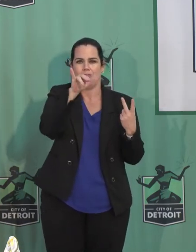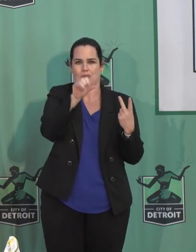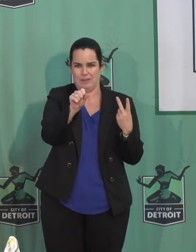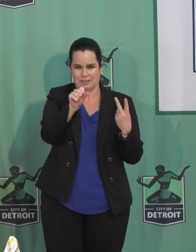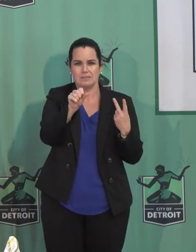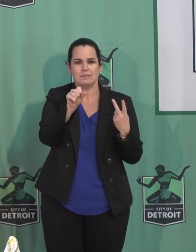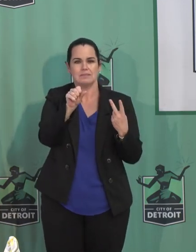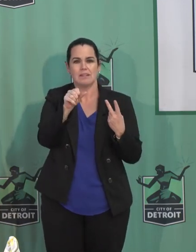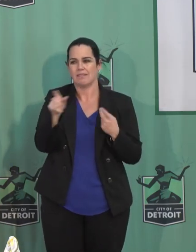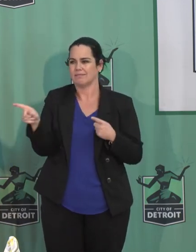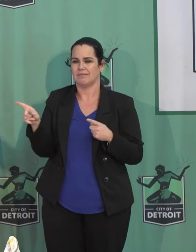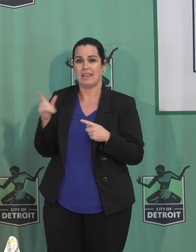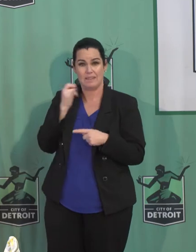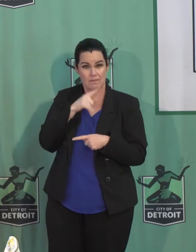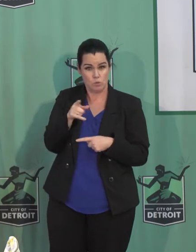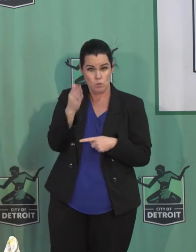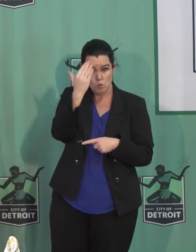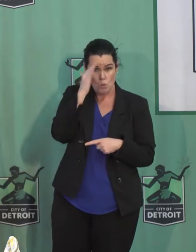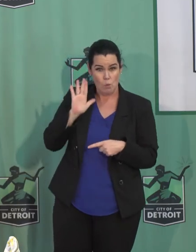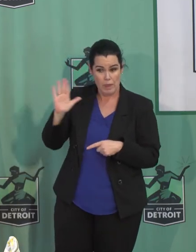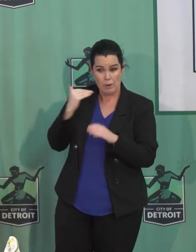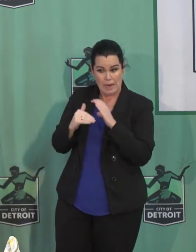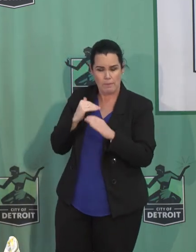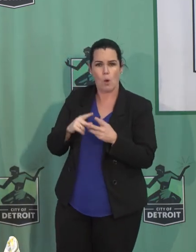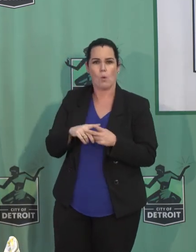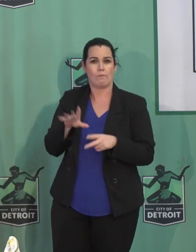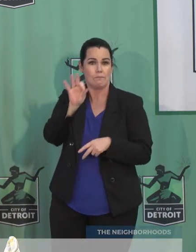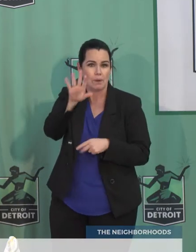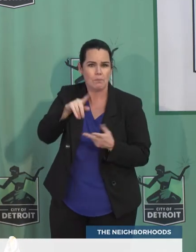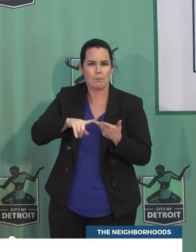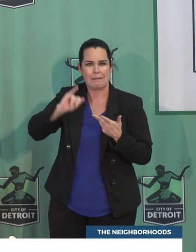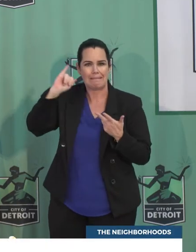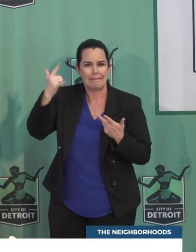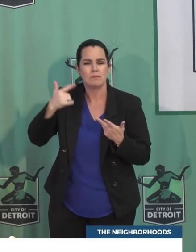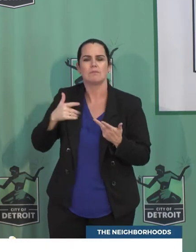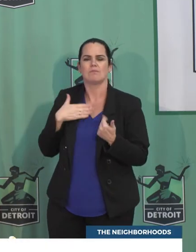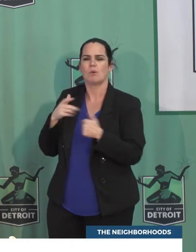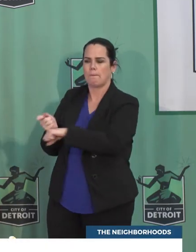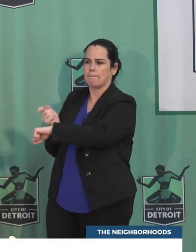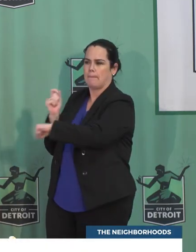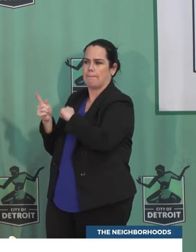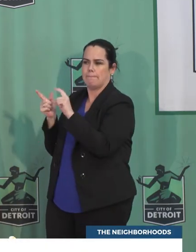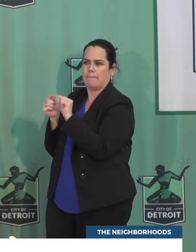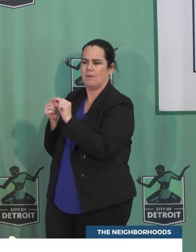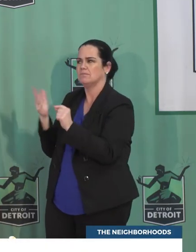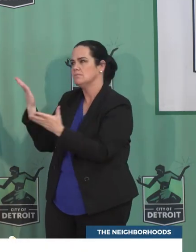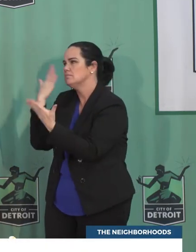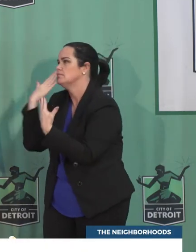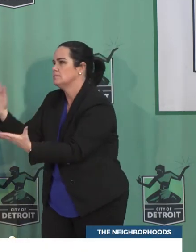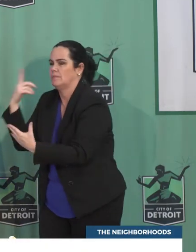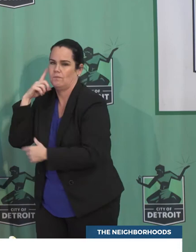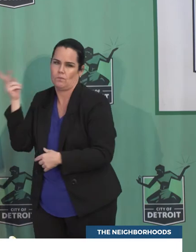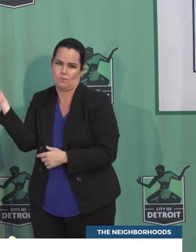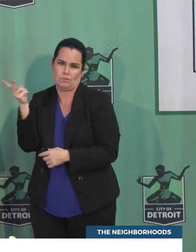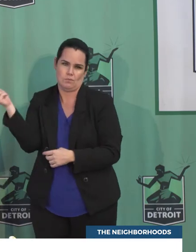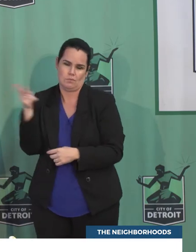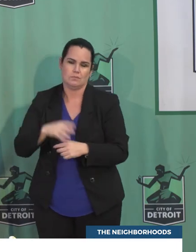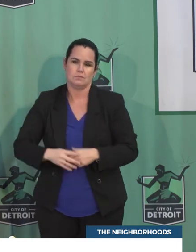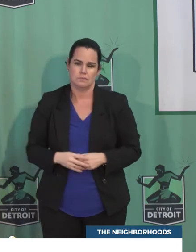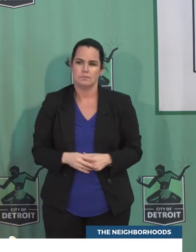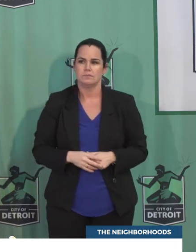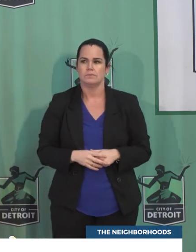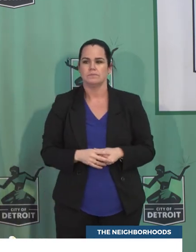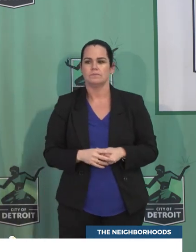if you have their e-mails or their Facebook or their Instagram, shoot them a note to say thank you for what you're doing.